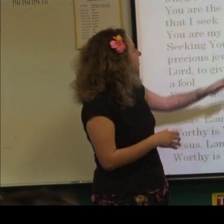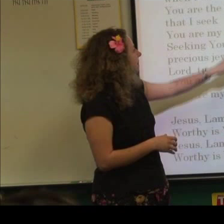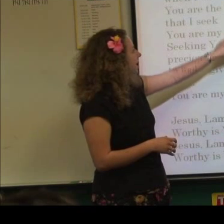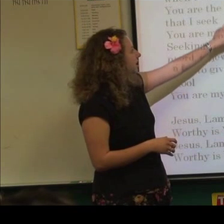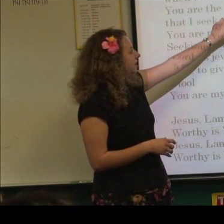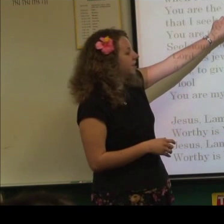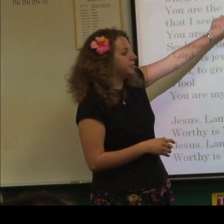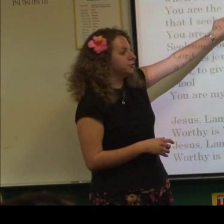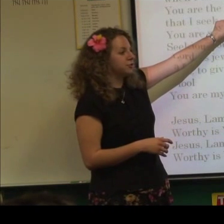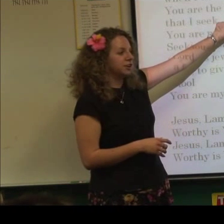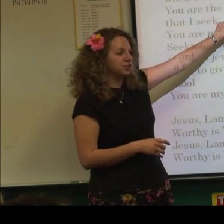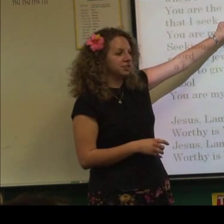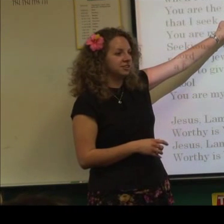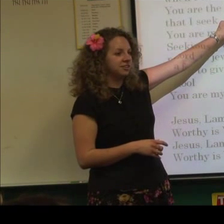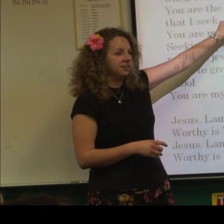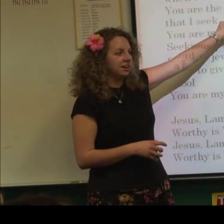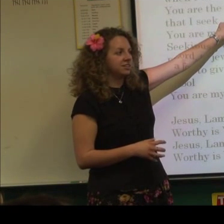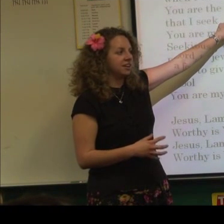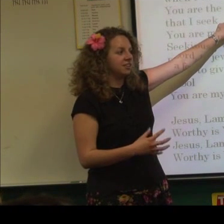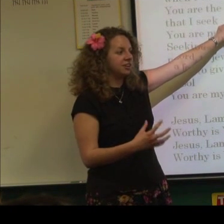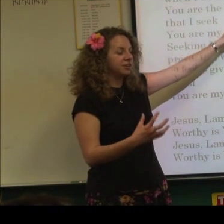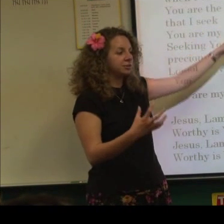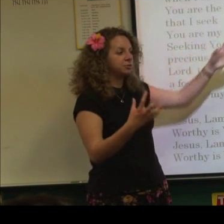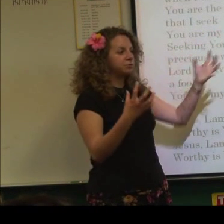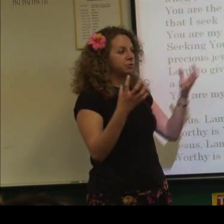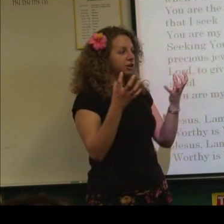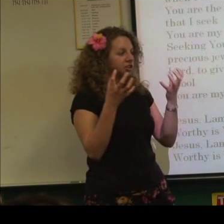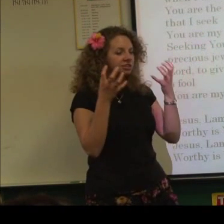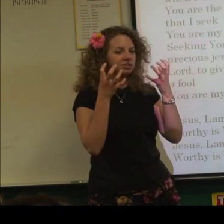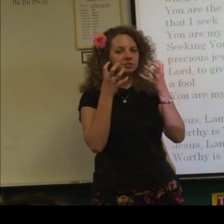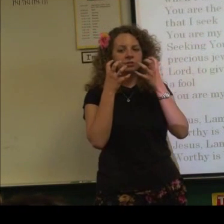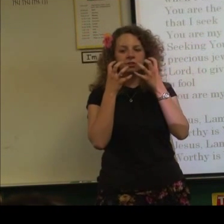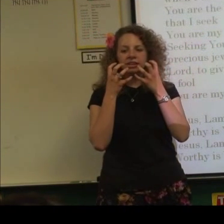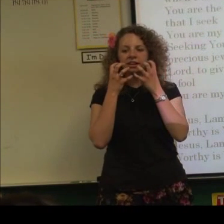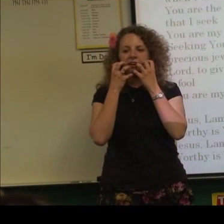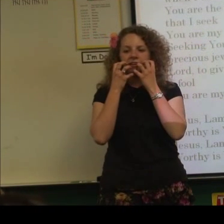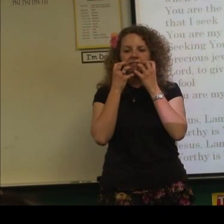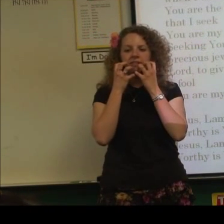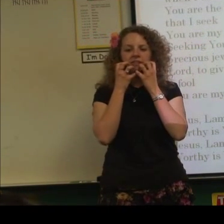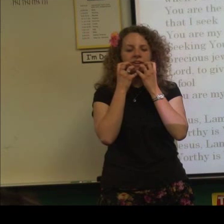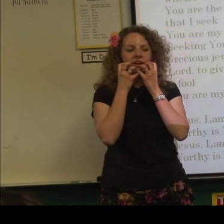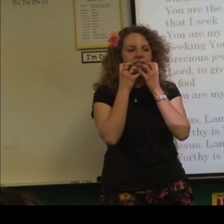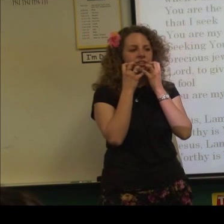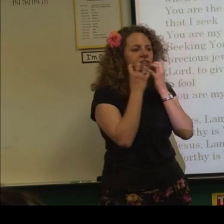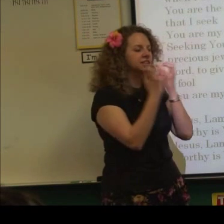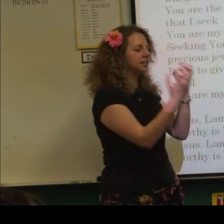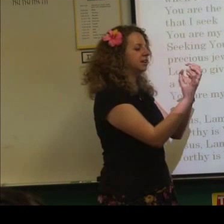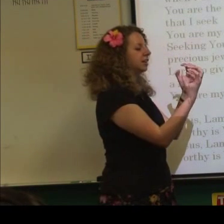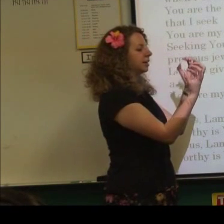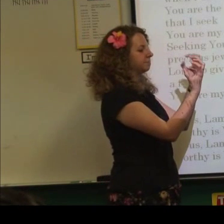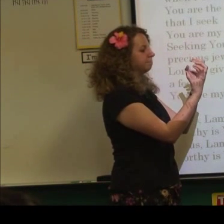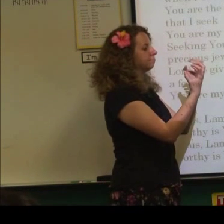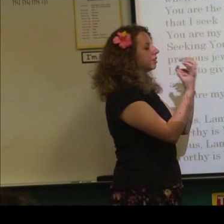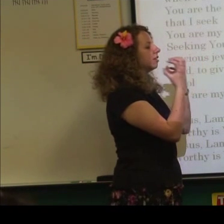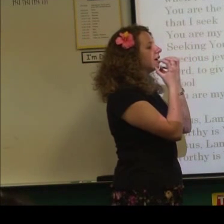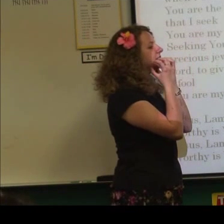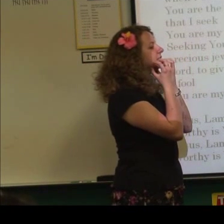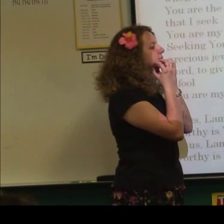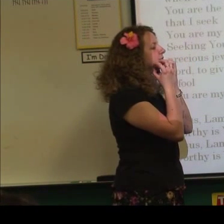Okay, and then treasure. I saw a lot of you guys were doing precious. So here and then it's kind of like quad and you